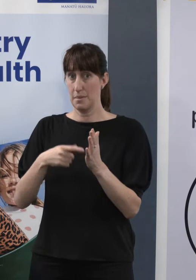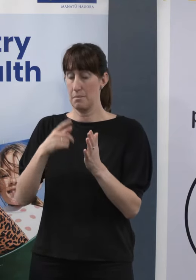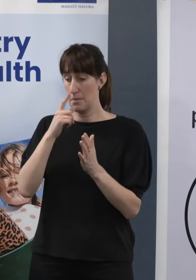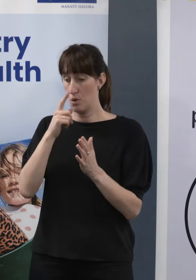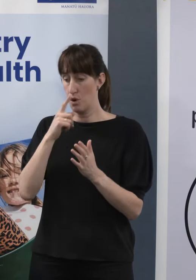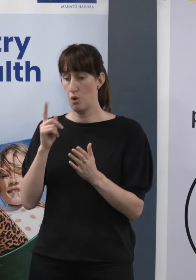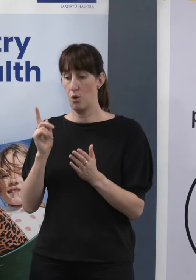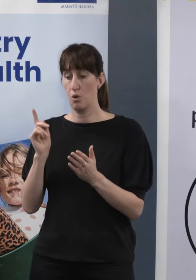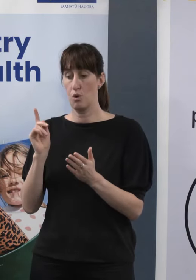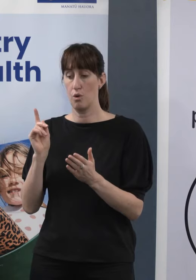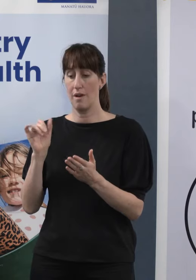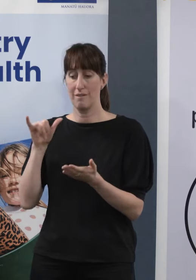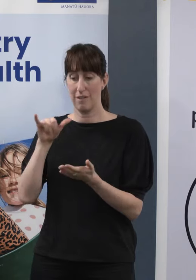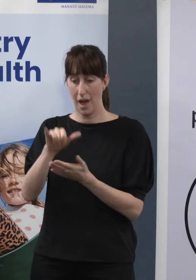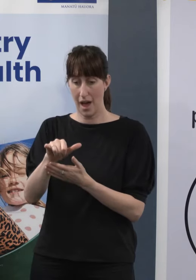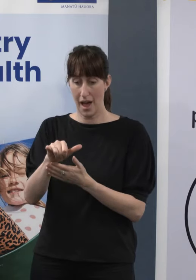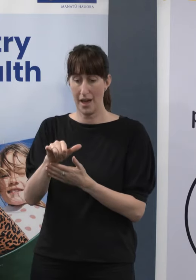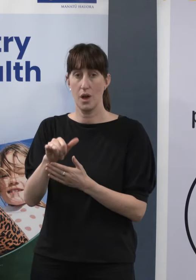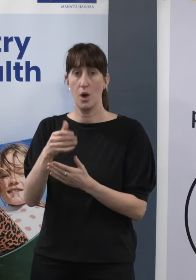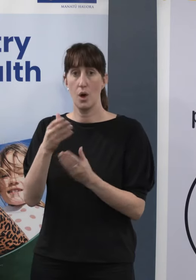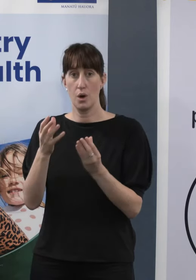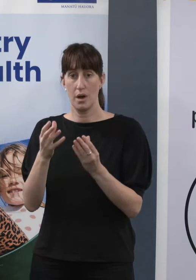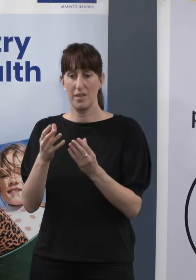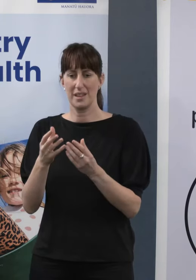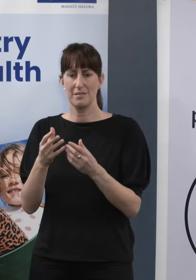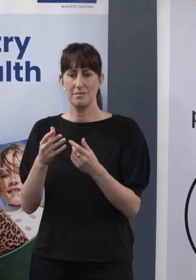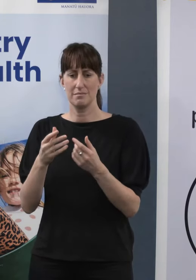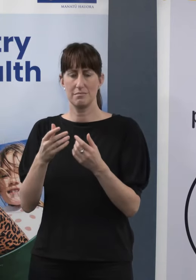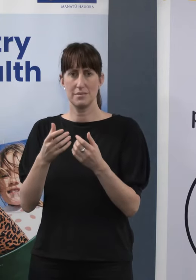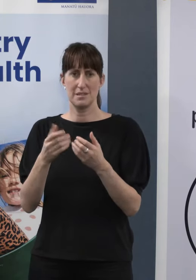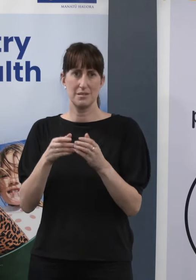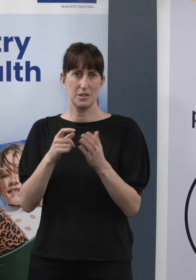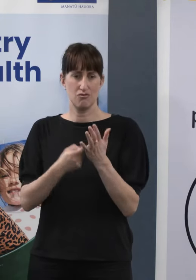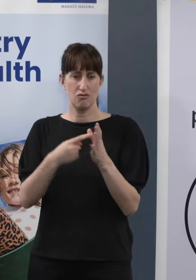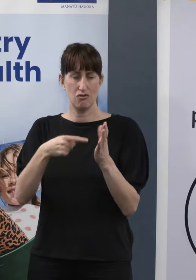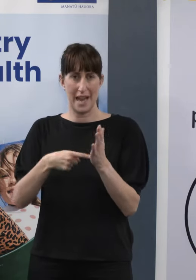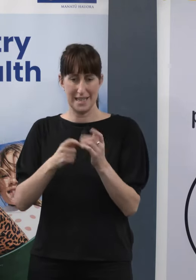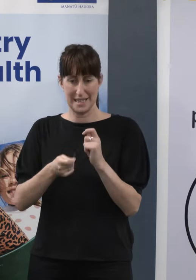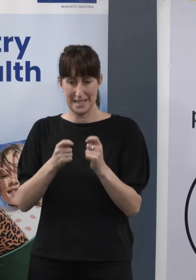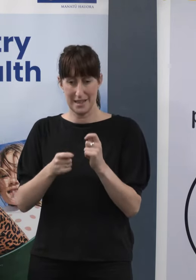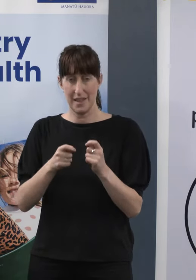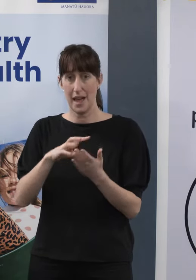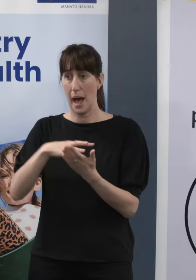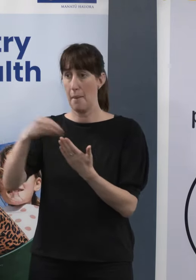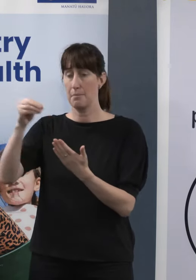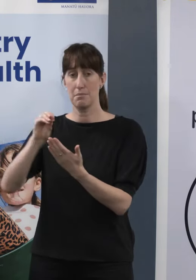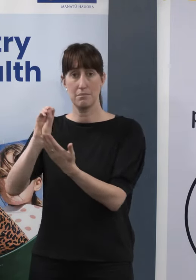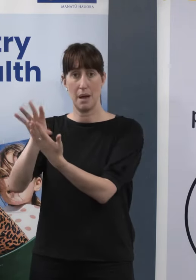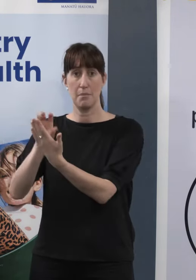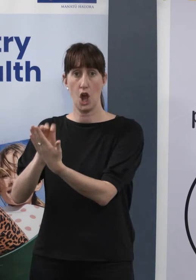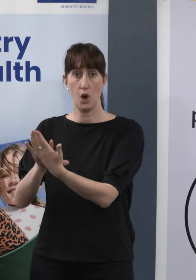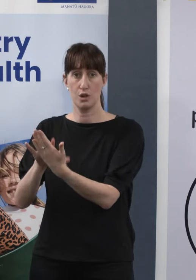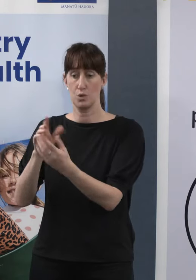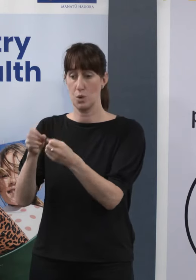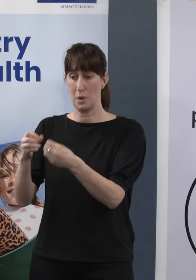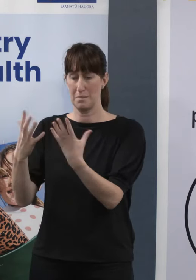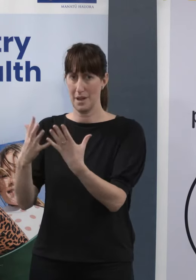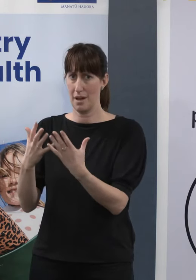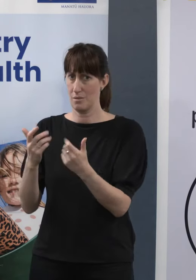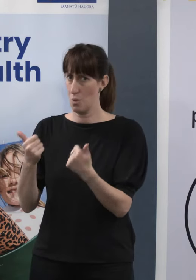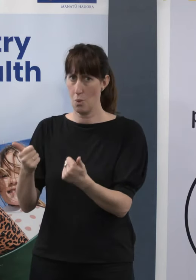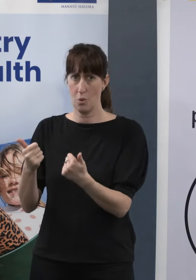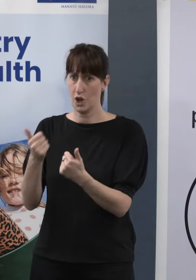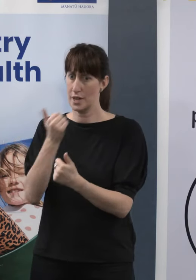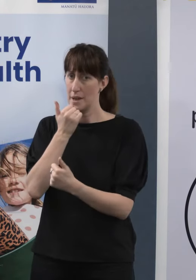people are doing that test and uploading the result. That's a fantastic response, really. And then about 2% to 3%